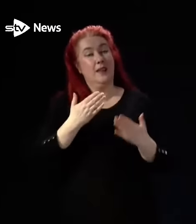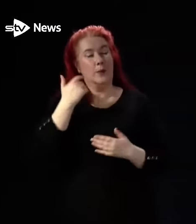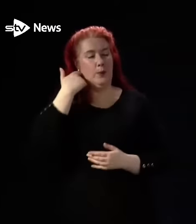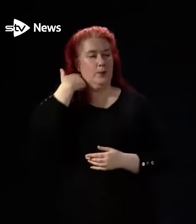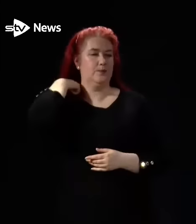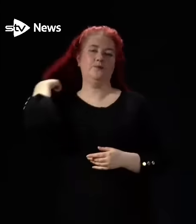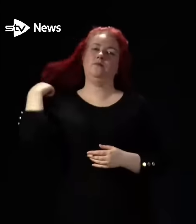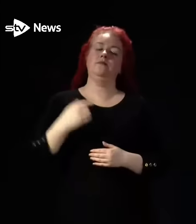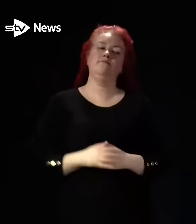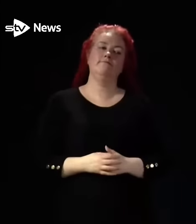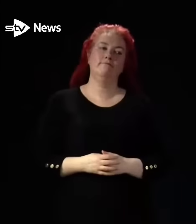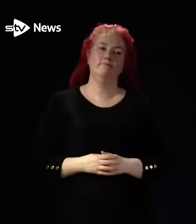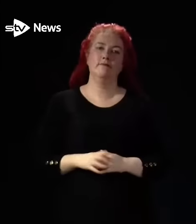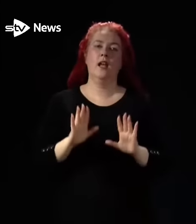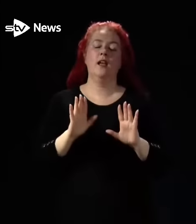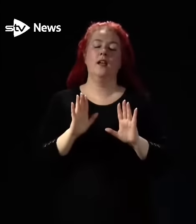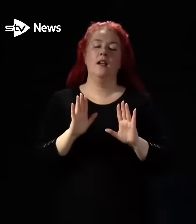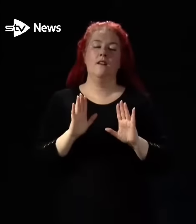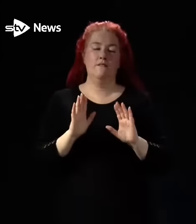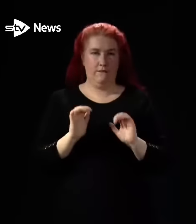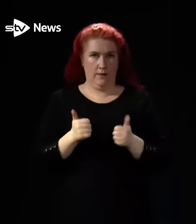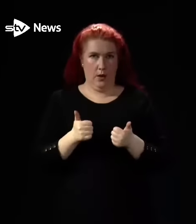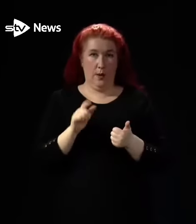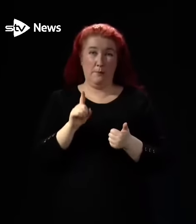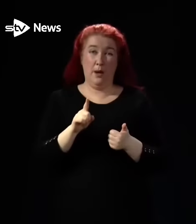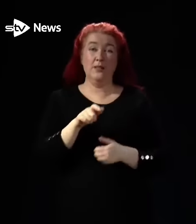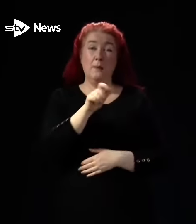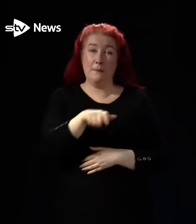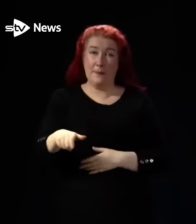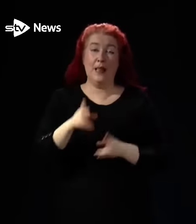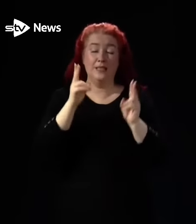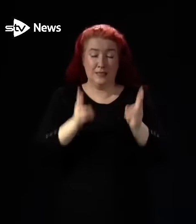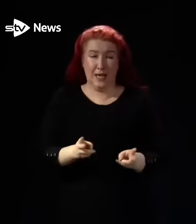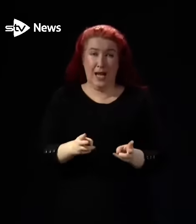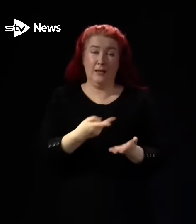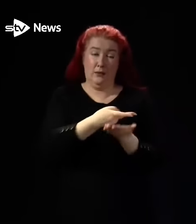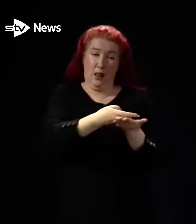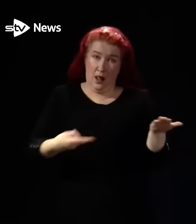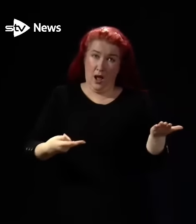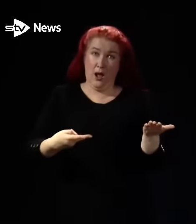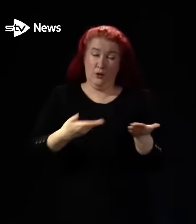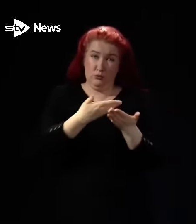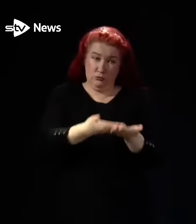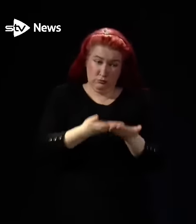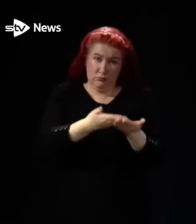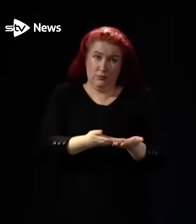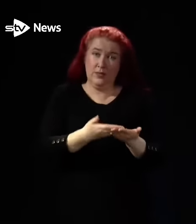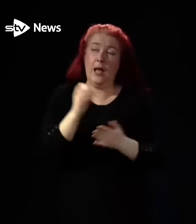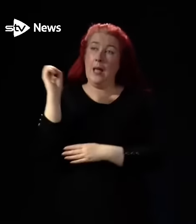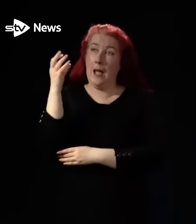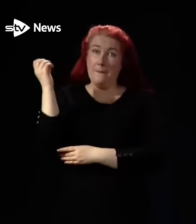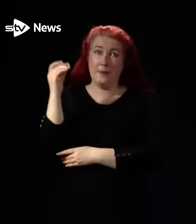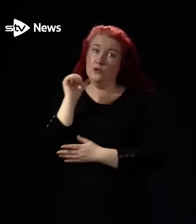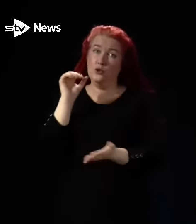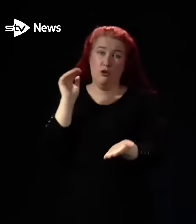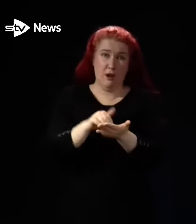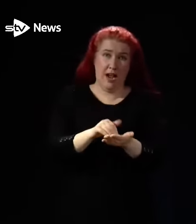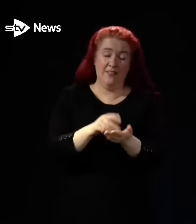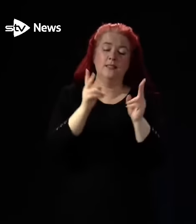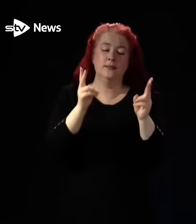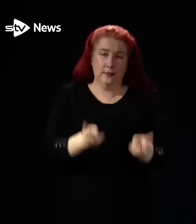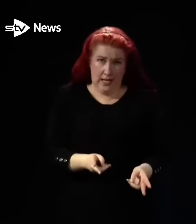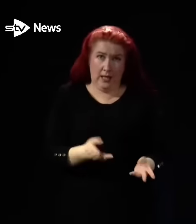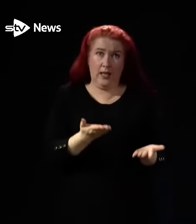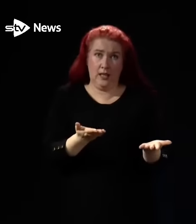That's all very well. But patients are dying in trolleys. People are dying because ambulances aren't getting to them. The Royal College of